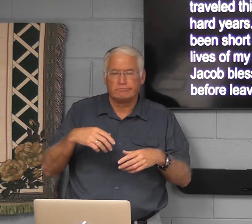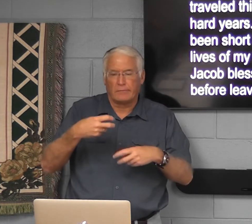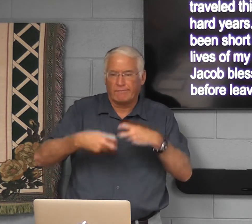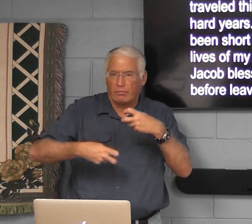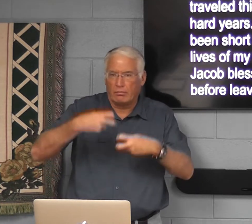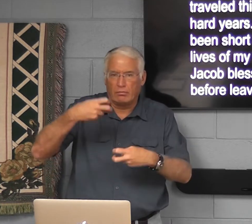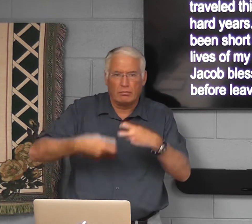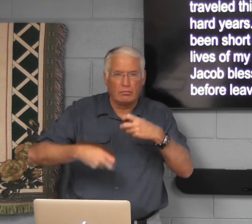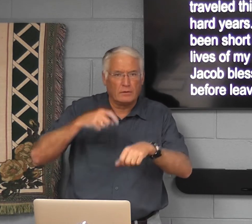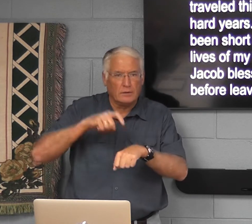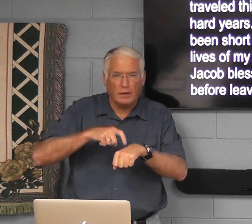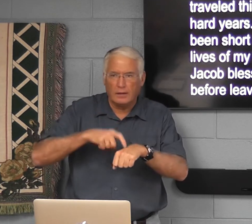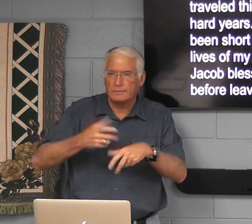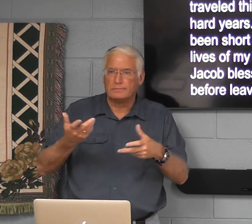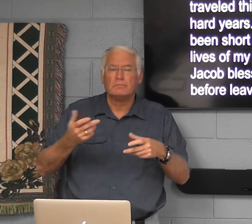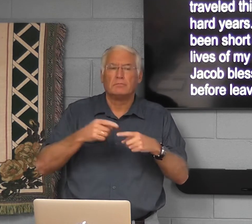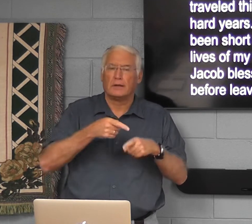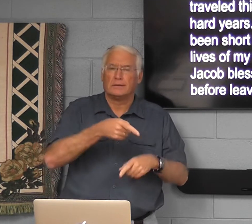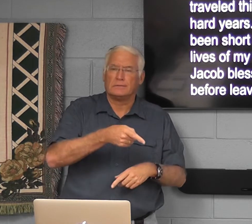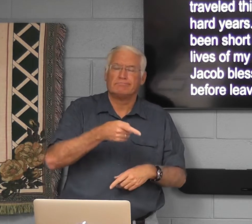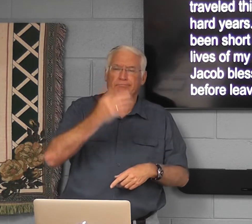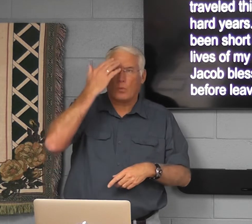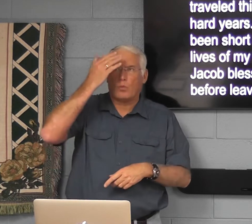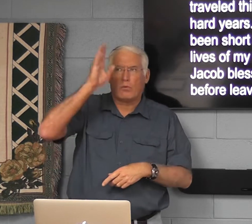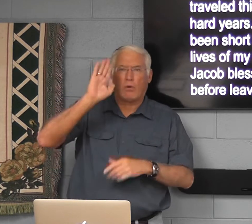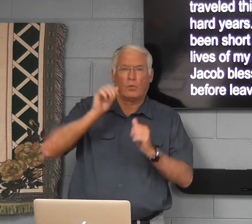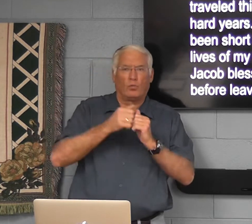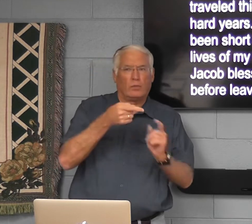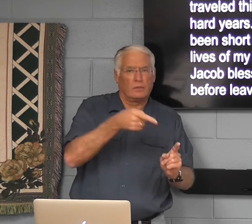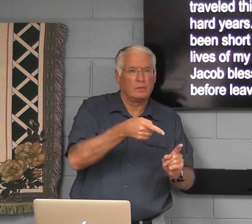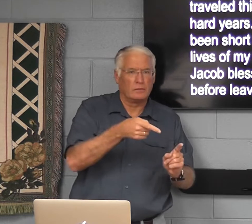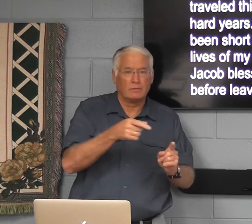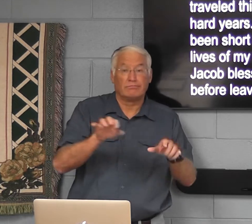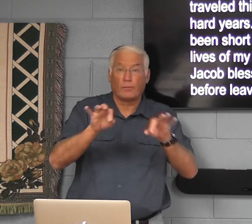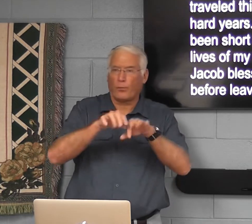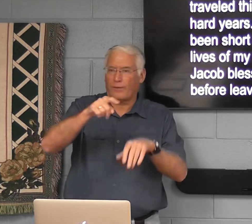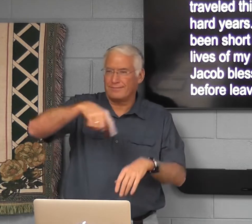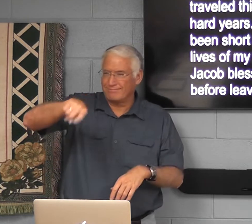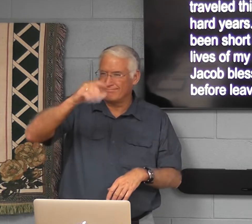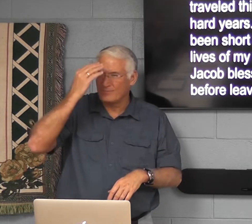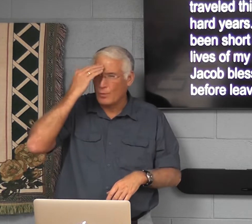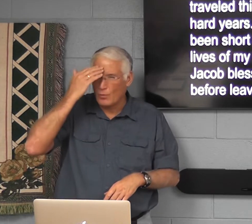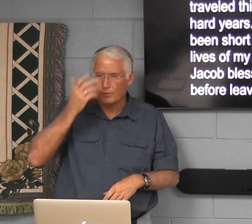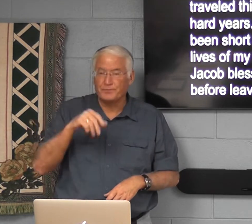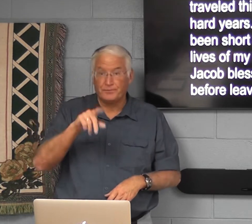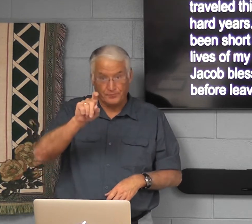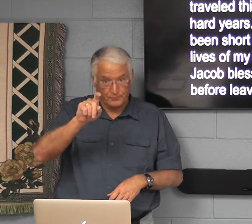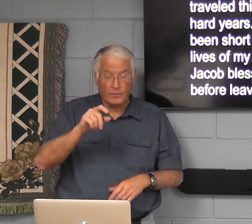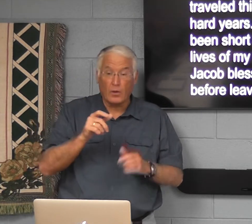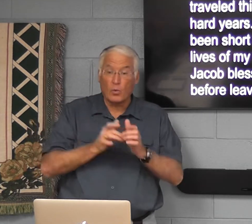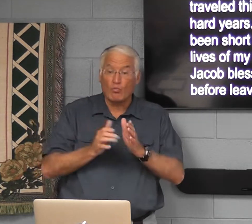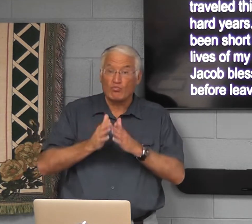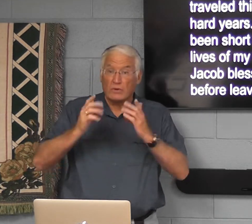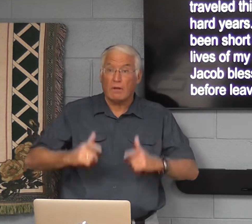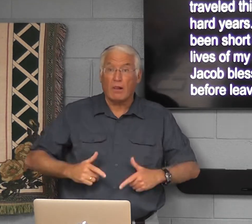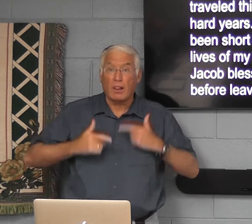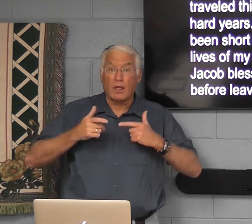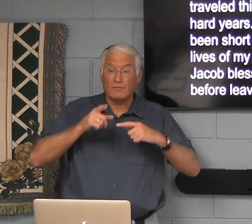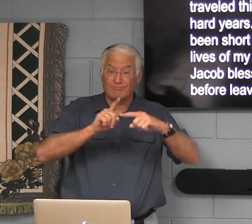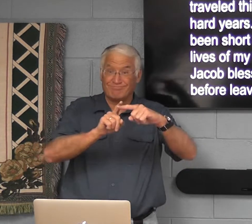of difficult times. And he still knew that God was with him. And it's important that we remember it. Is